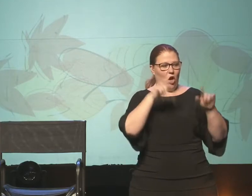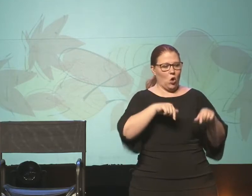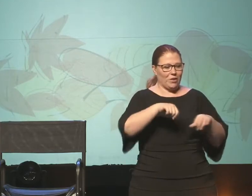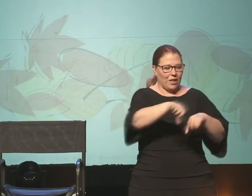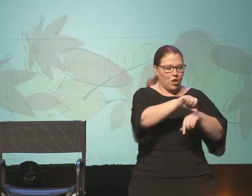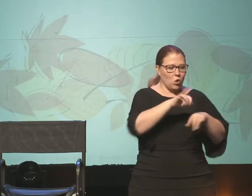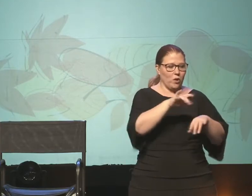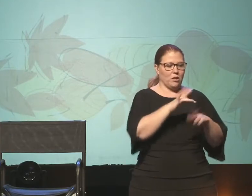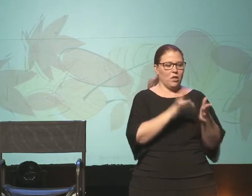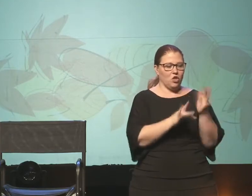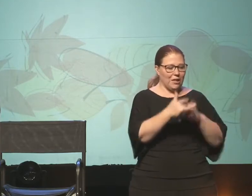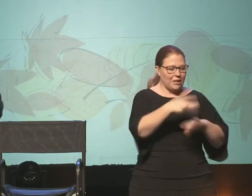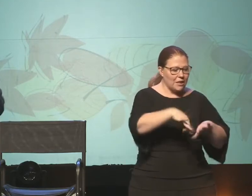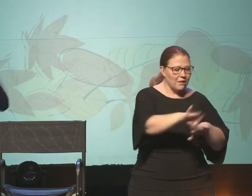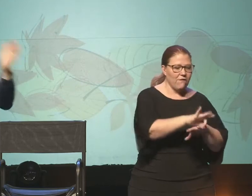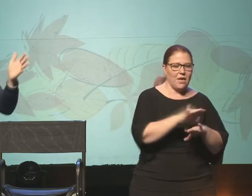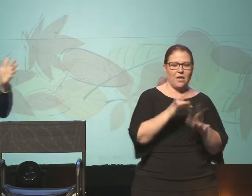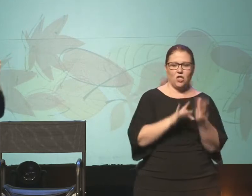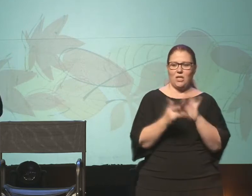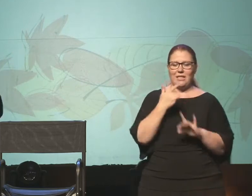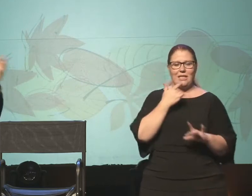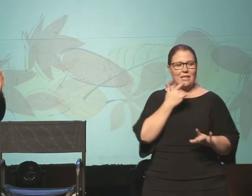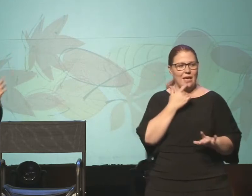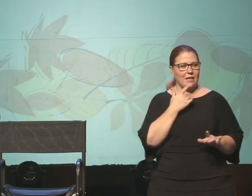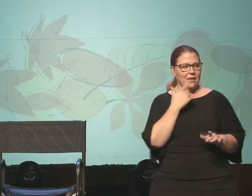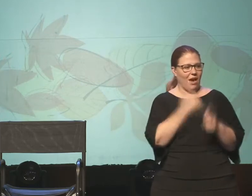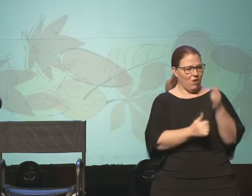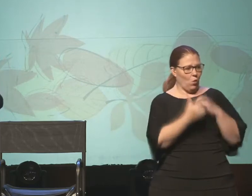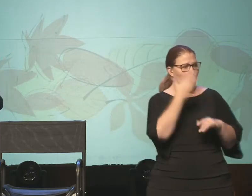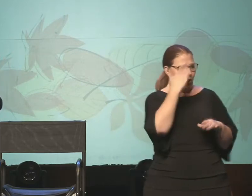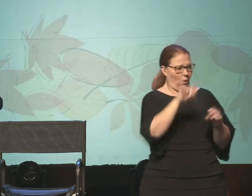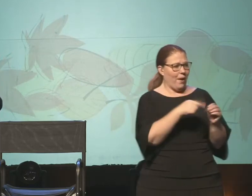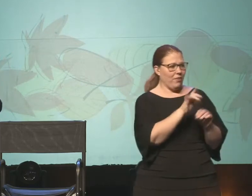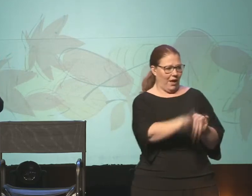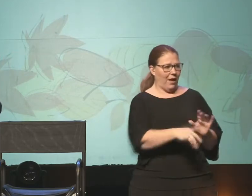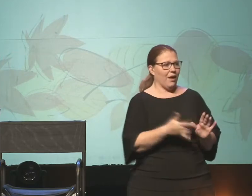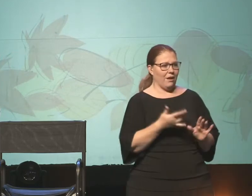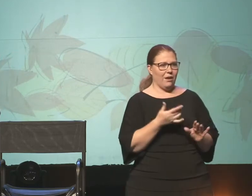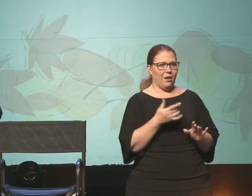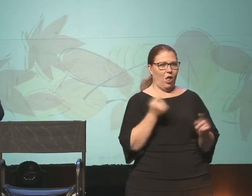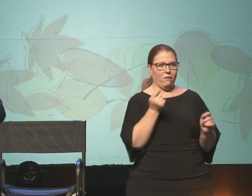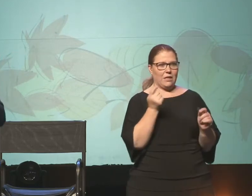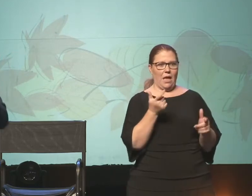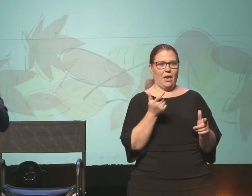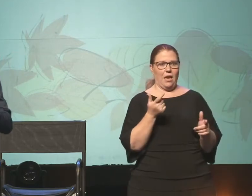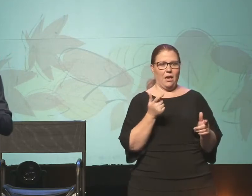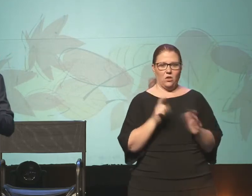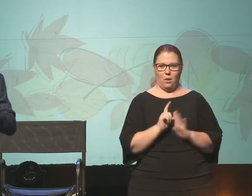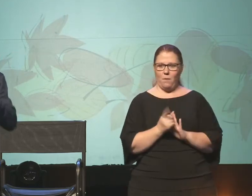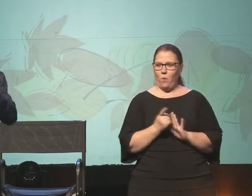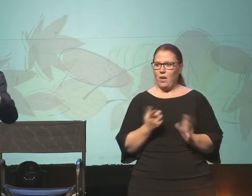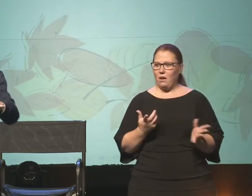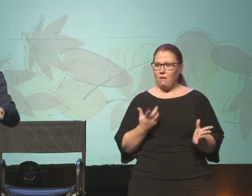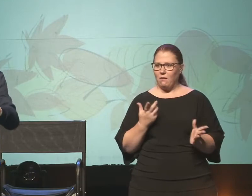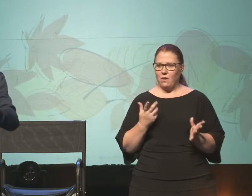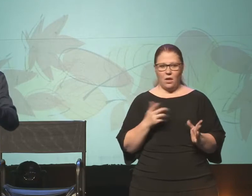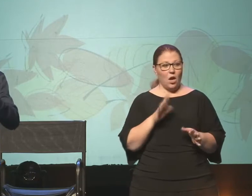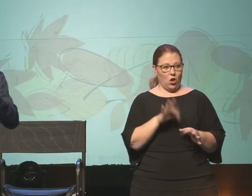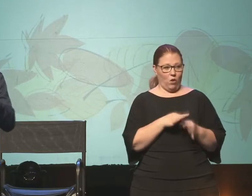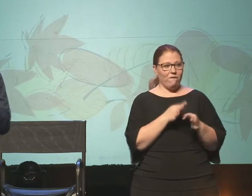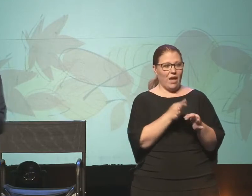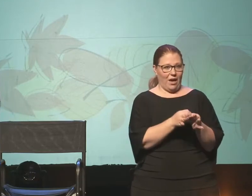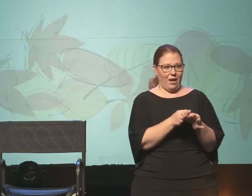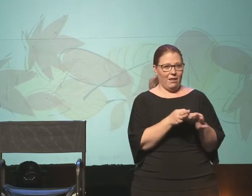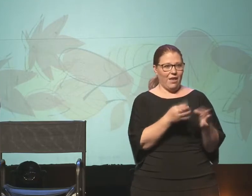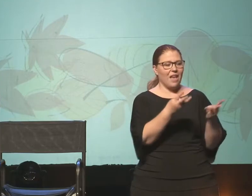And then Jesus says to her, like, everybody's going to, you know, know about this. And all of a sudden there's this like moment of your faith has